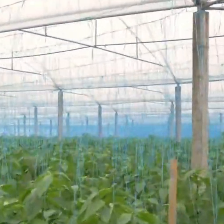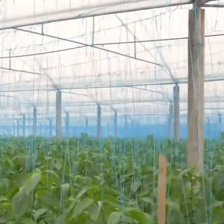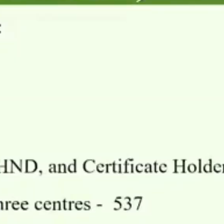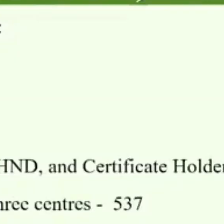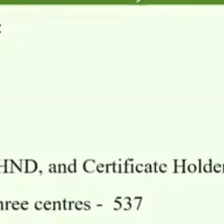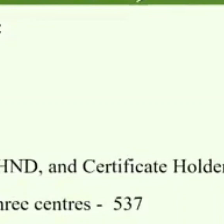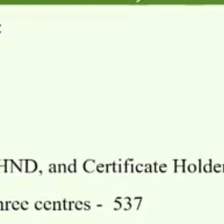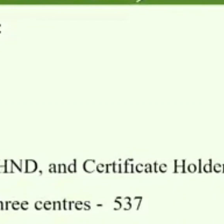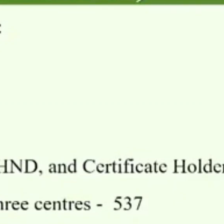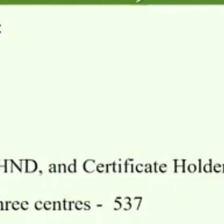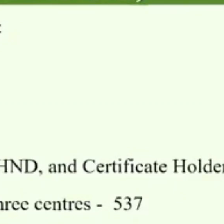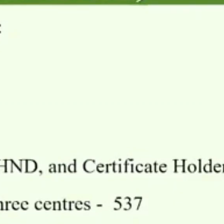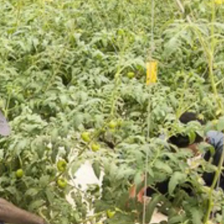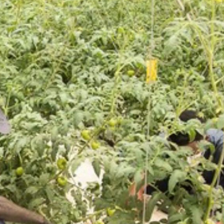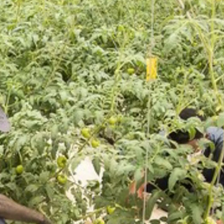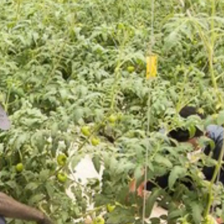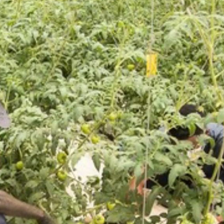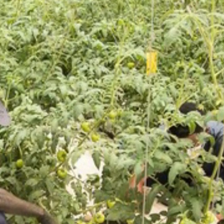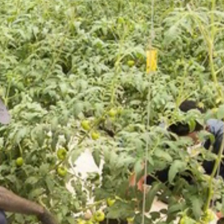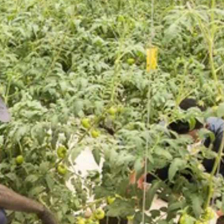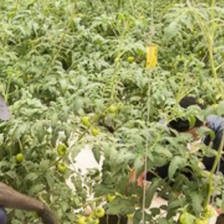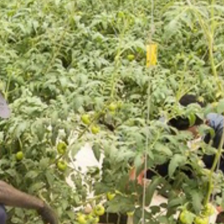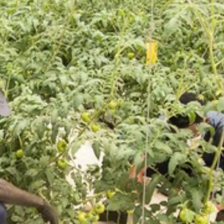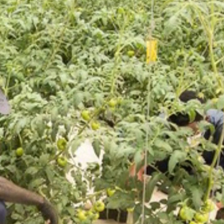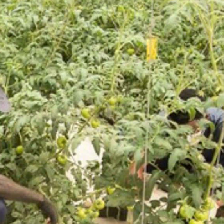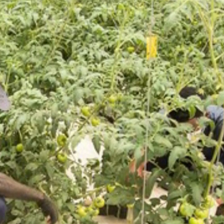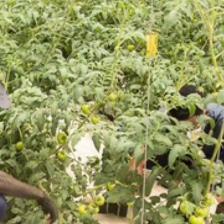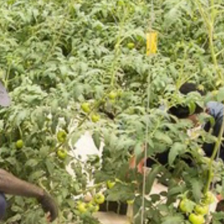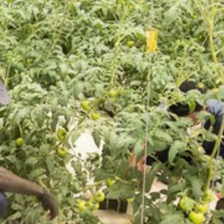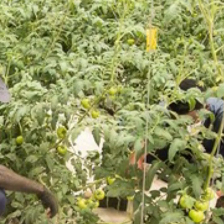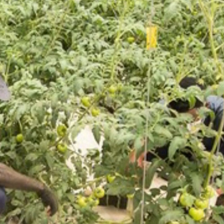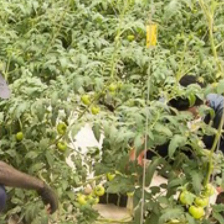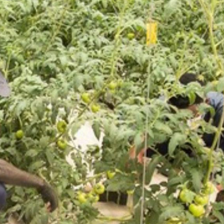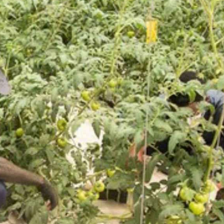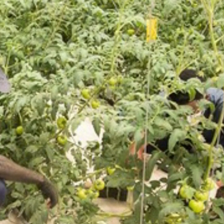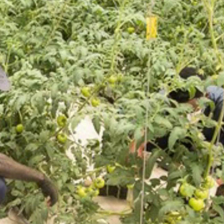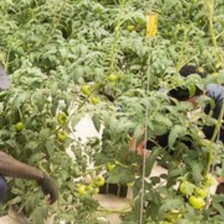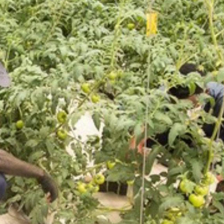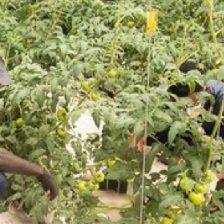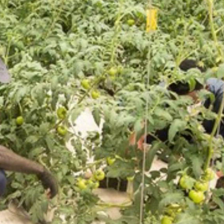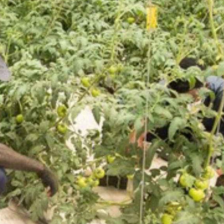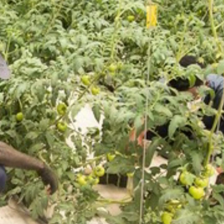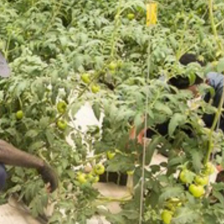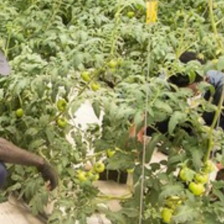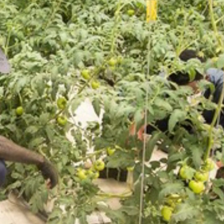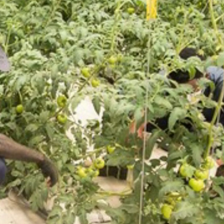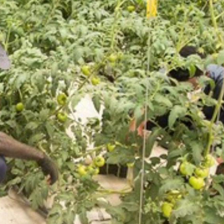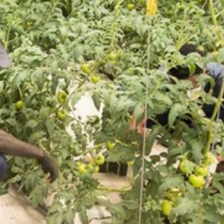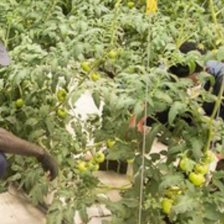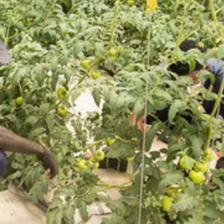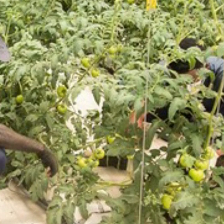They're flying specialists from Israel to take specific subjects three or four weeks and they go back.